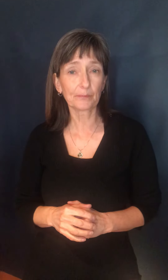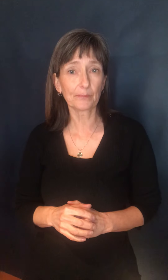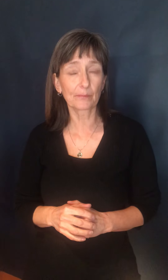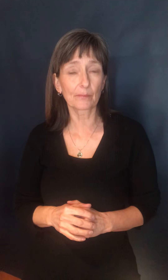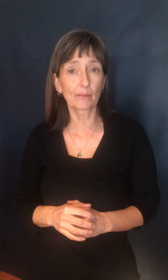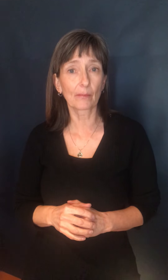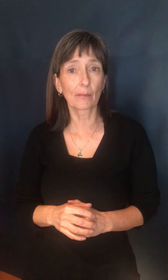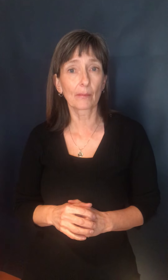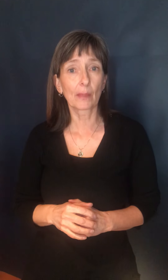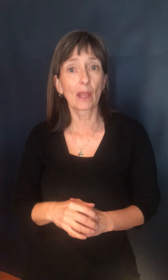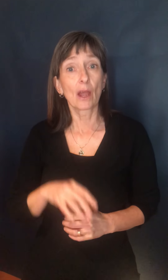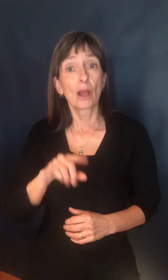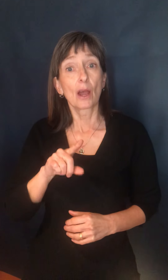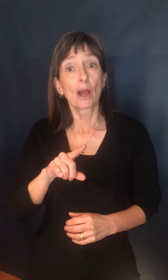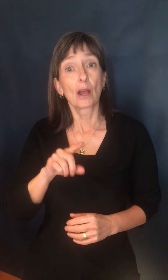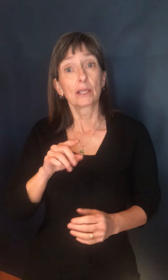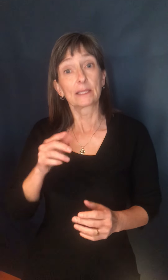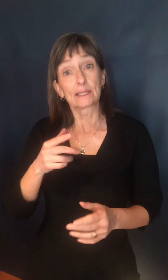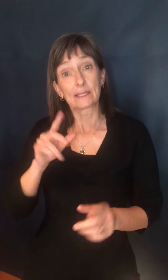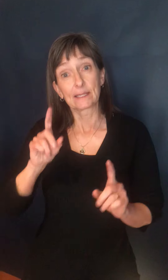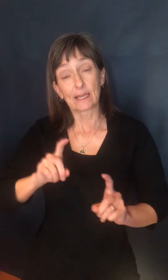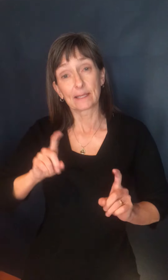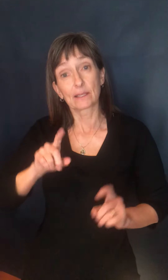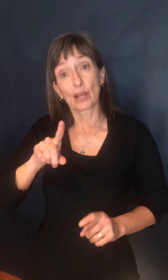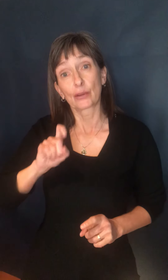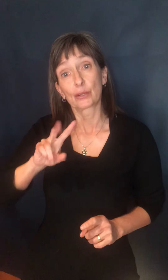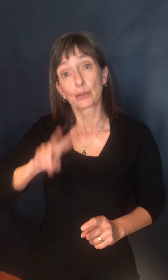122,704 people have been tested to date.